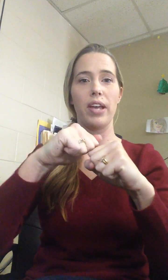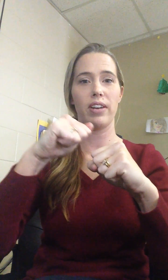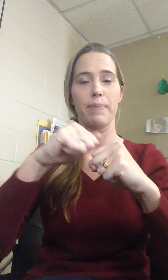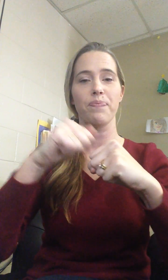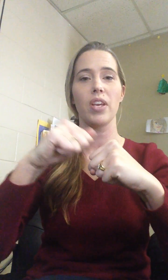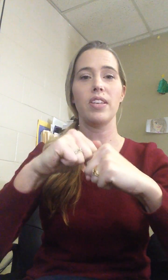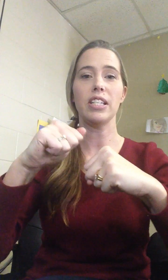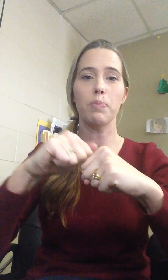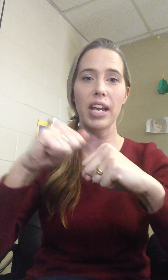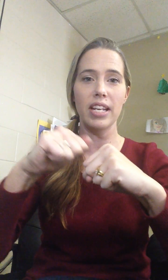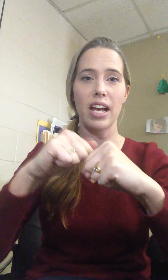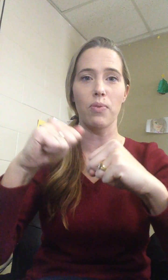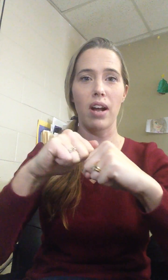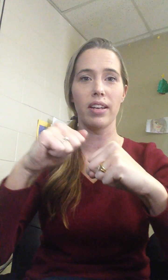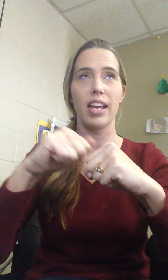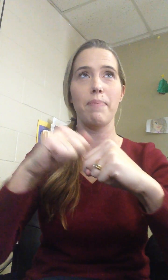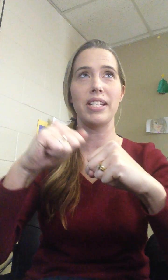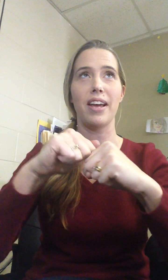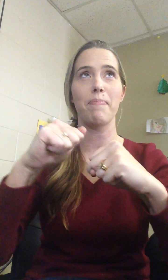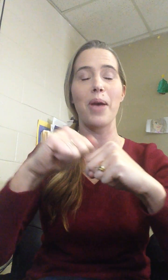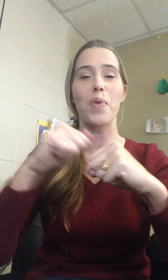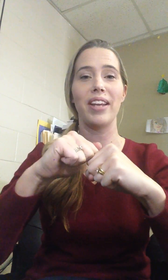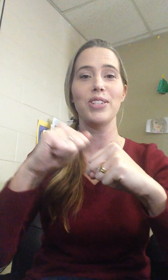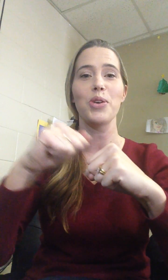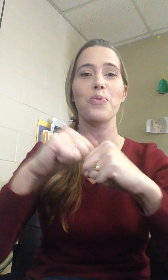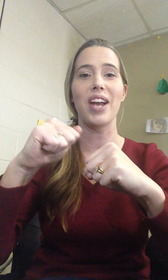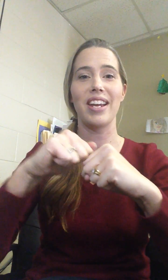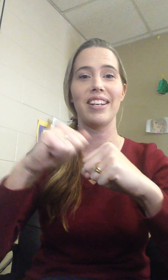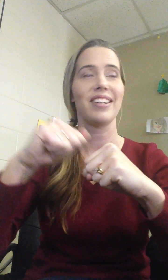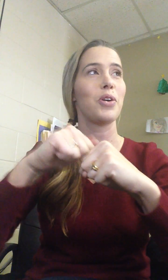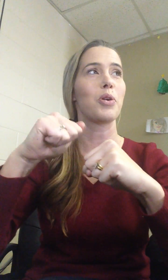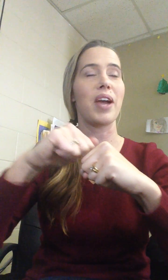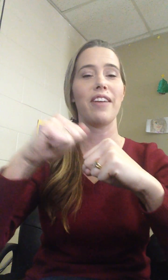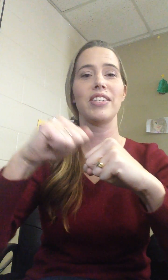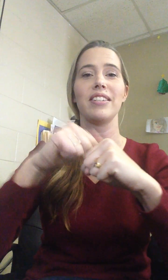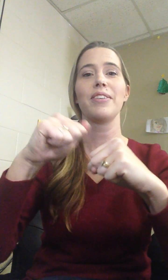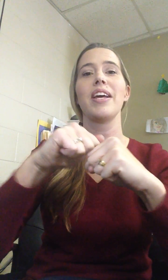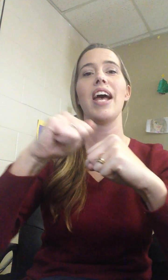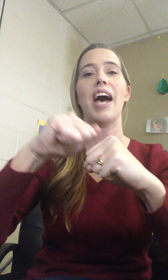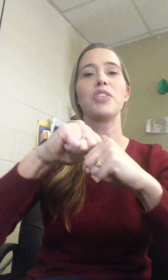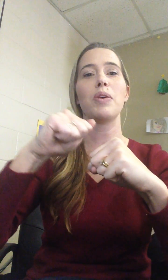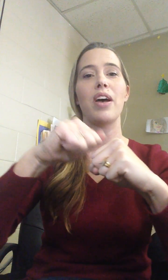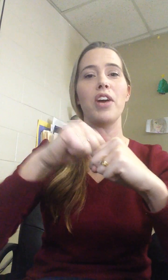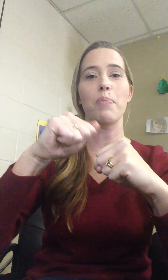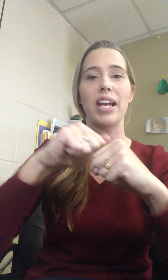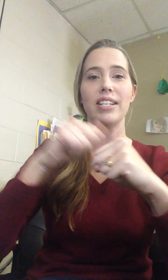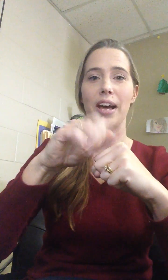weathering this is breaking down rock it can be done by wind rain or waves after we weather it and break it down